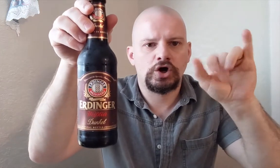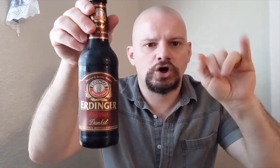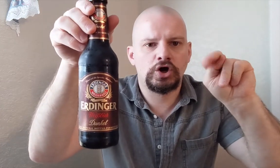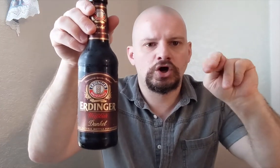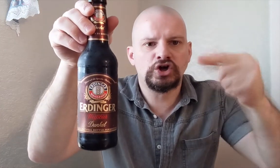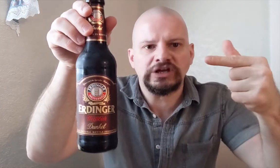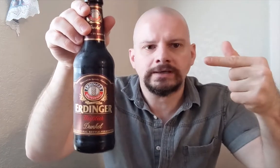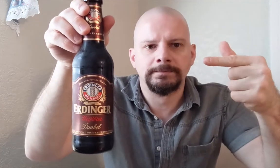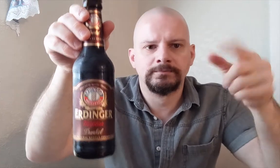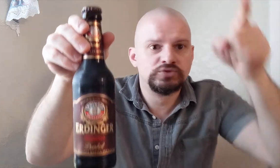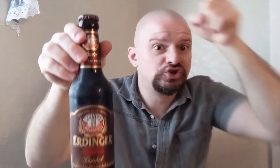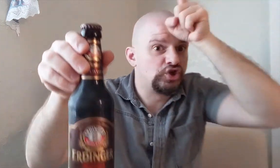time.